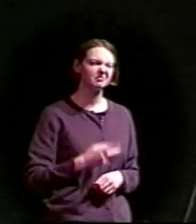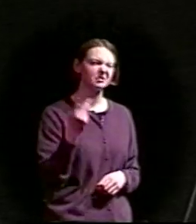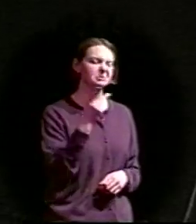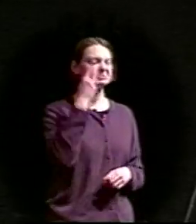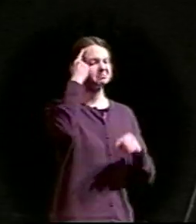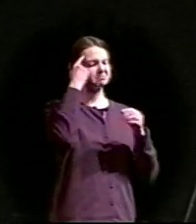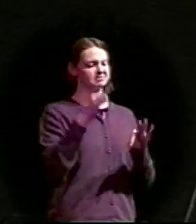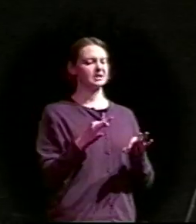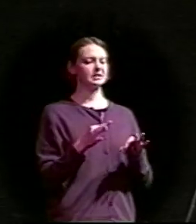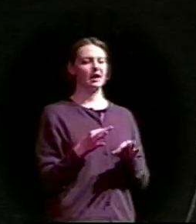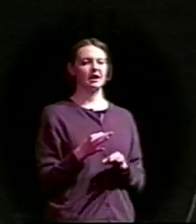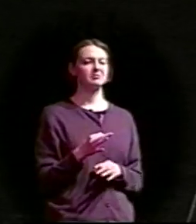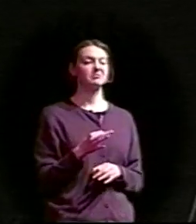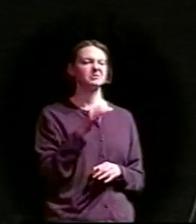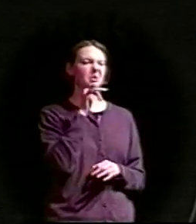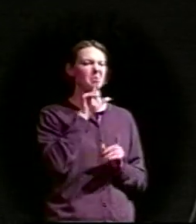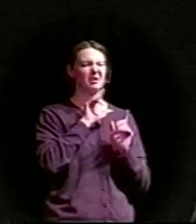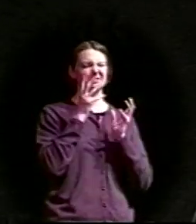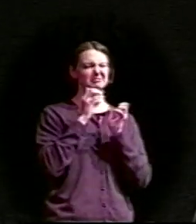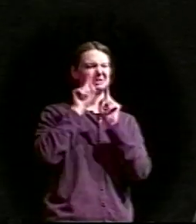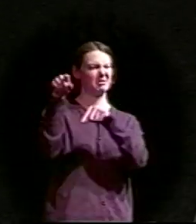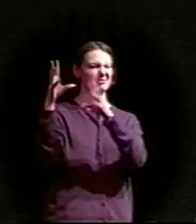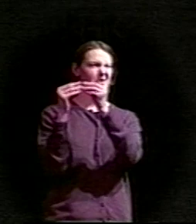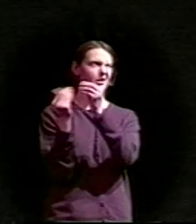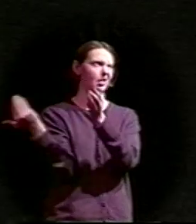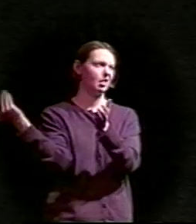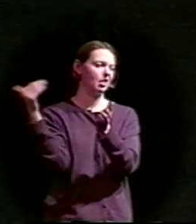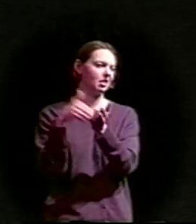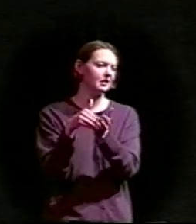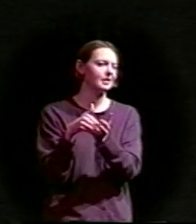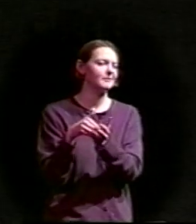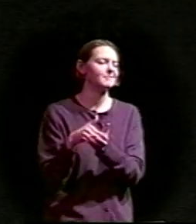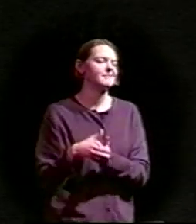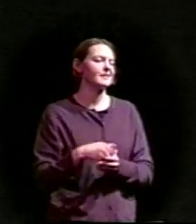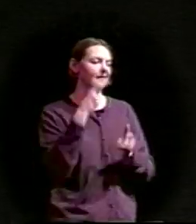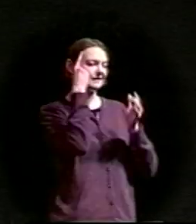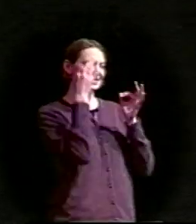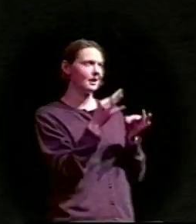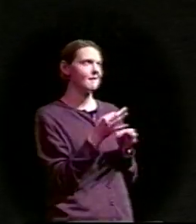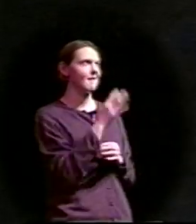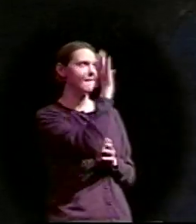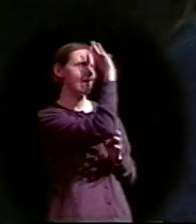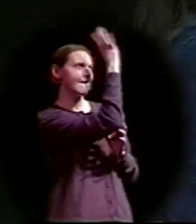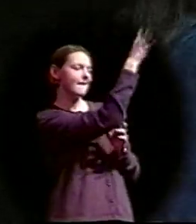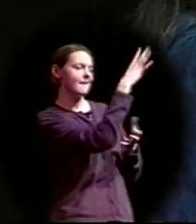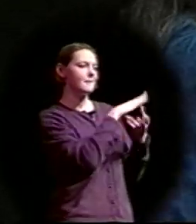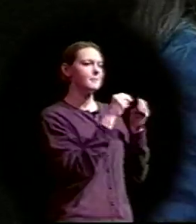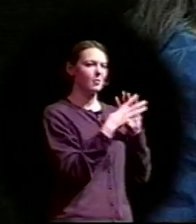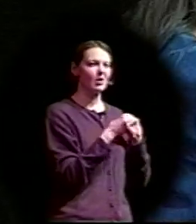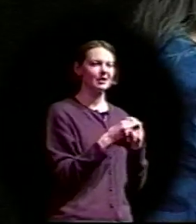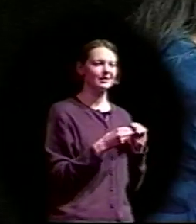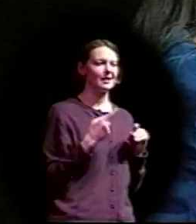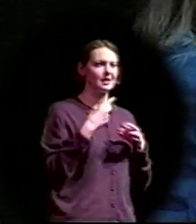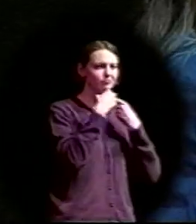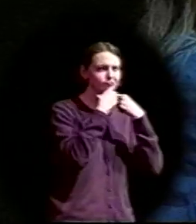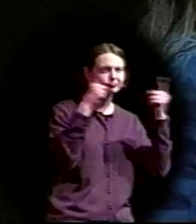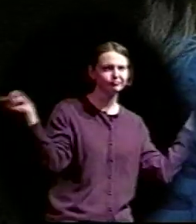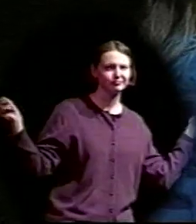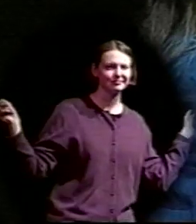to go to another WCTU meeting. They'd concoct a little story. And they would repeat it, or they would tell it at the meeting. So they